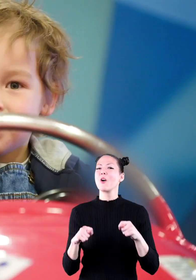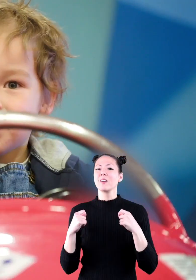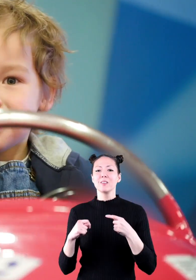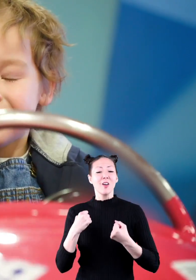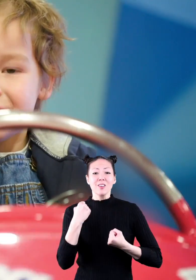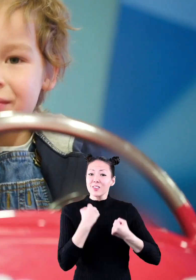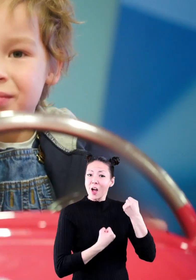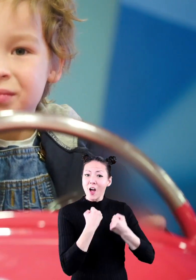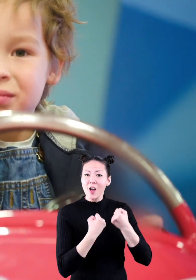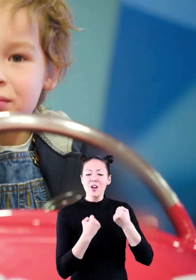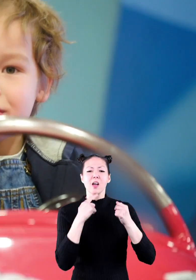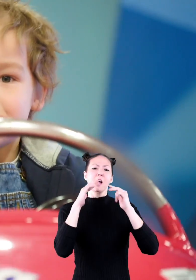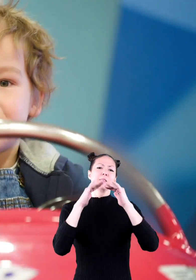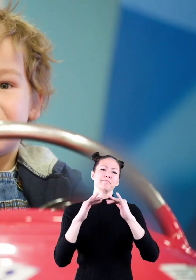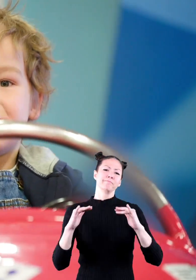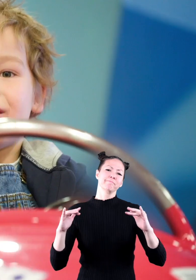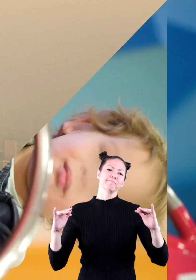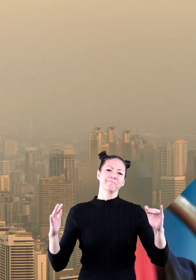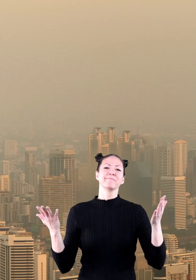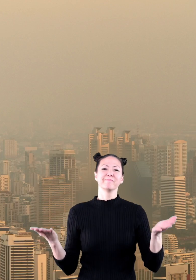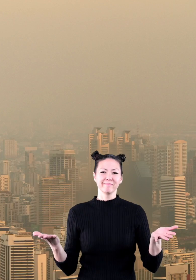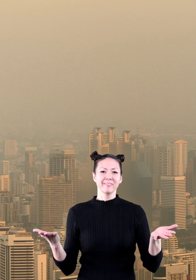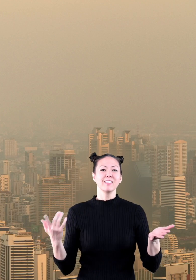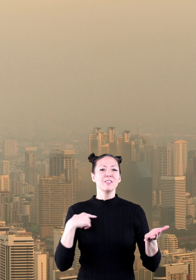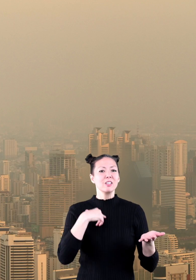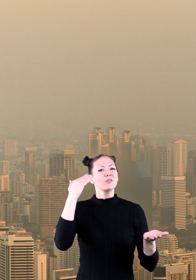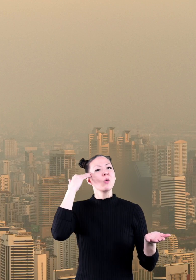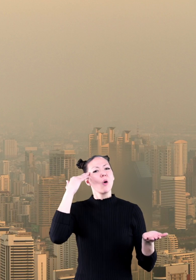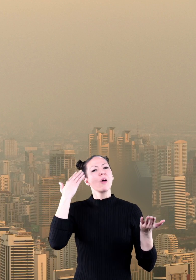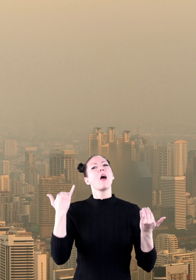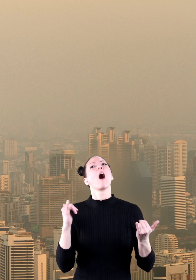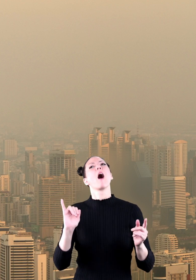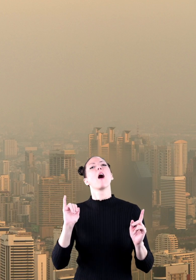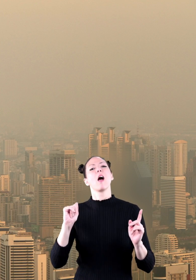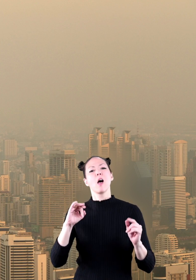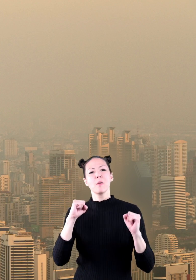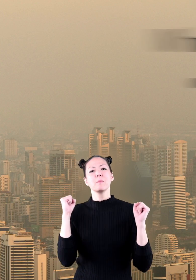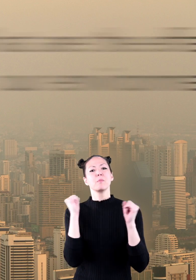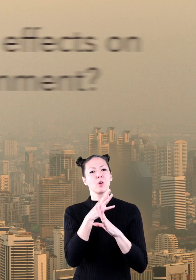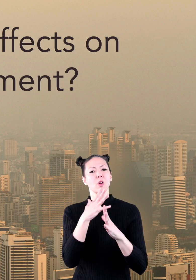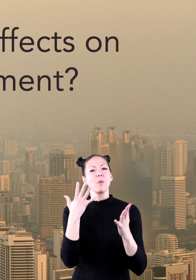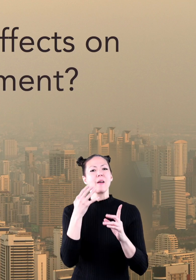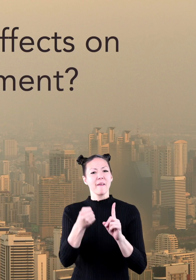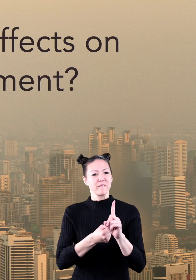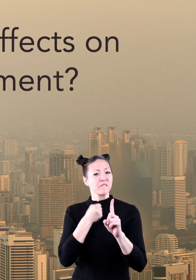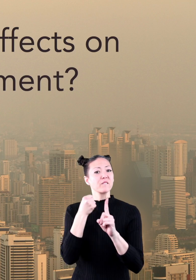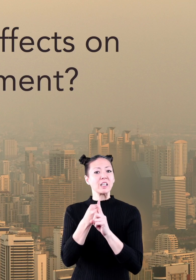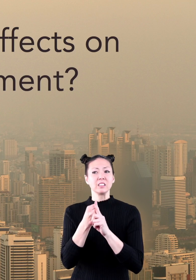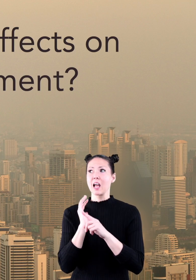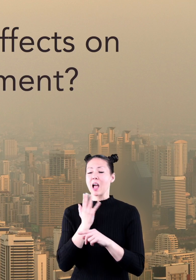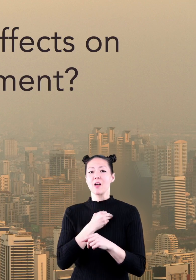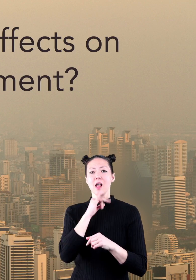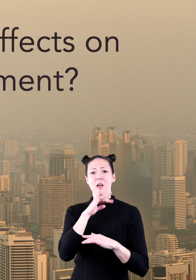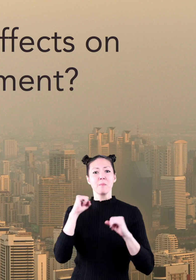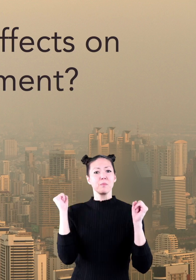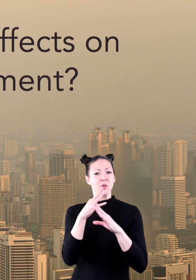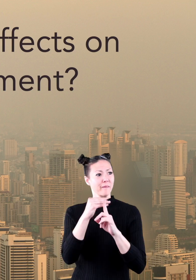toys and cars, etc. Now that we know what air pollution is, what are some of the effects of air pollution on our environment?